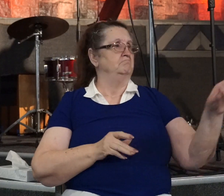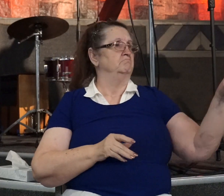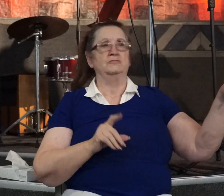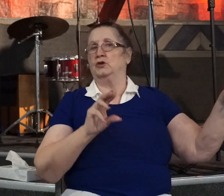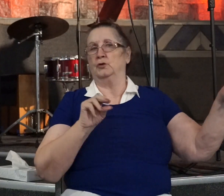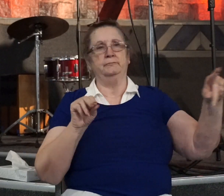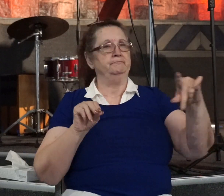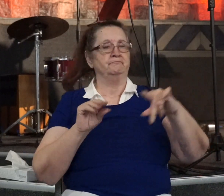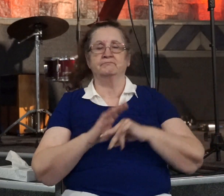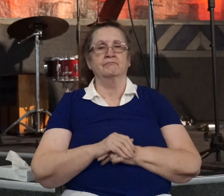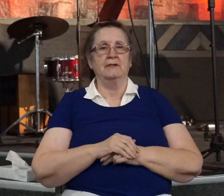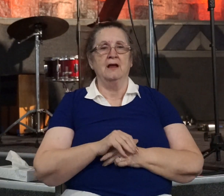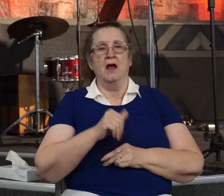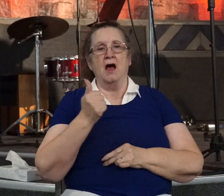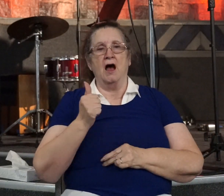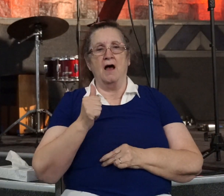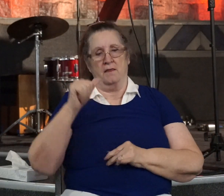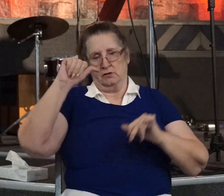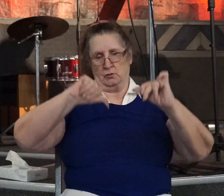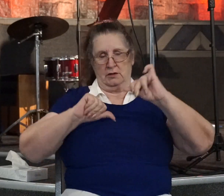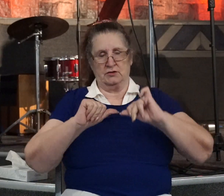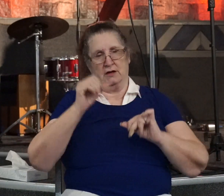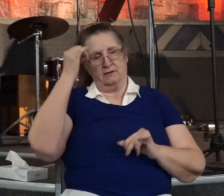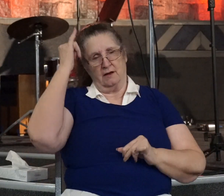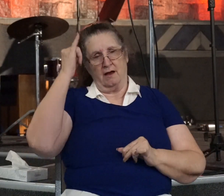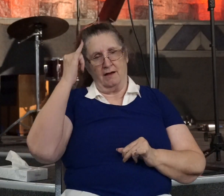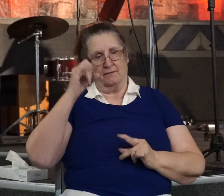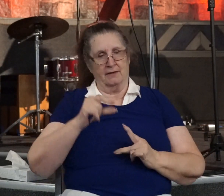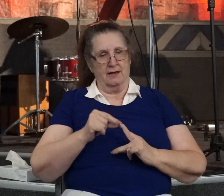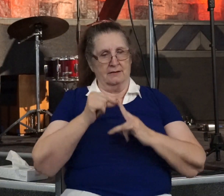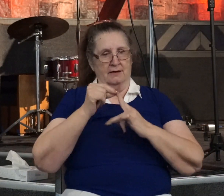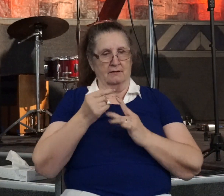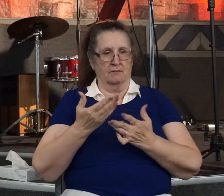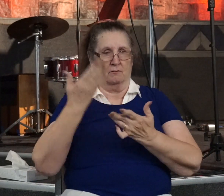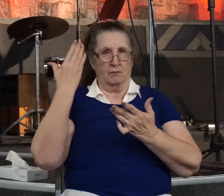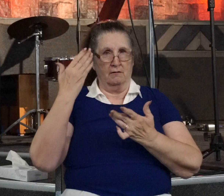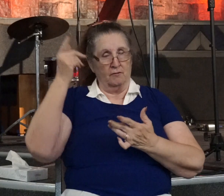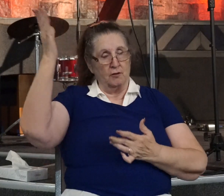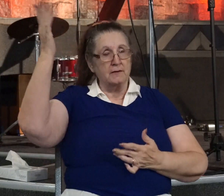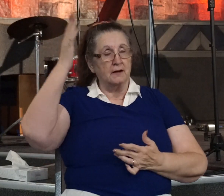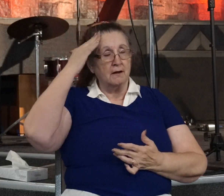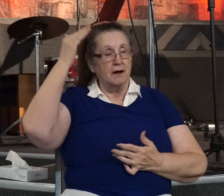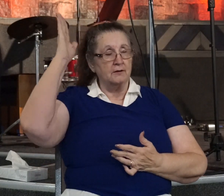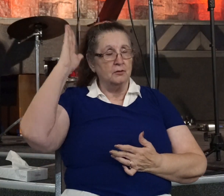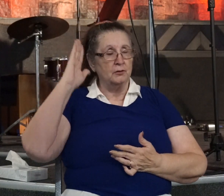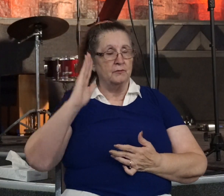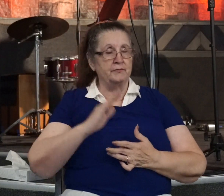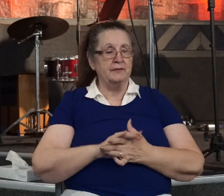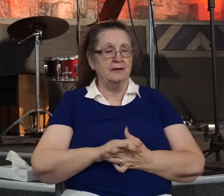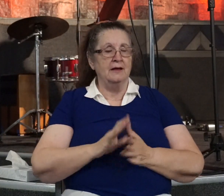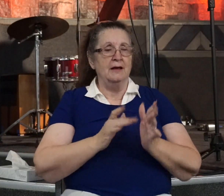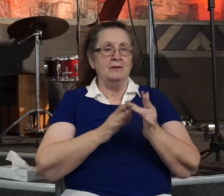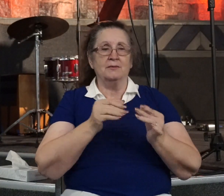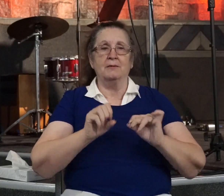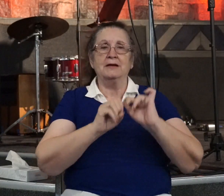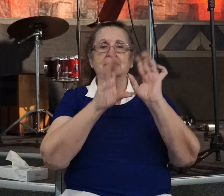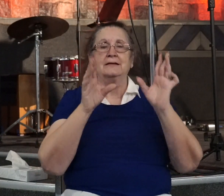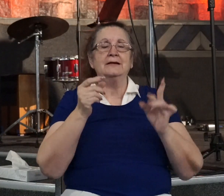And others reject the idea of election and predestination. But the Bible clearly teaches that God